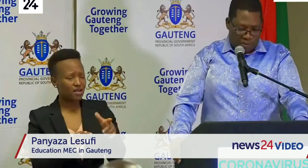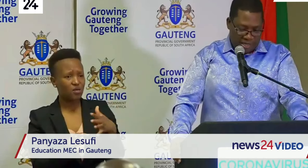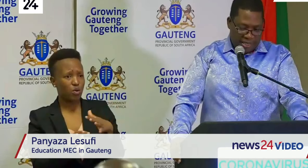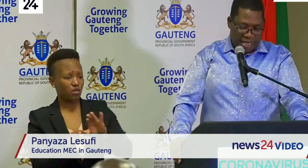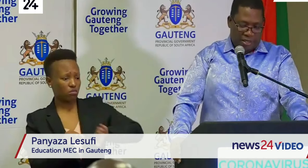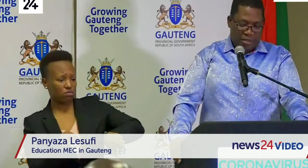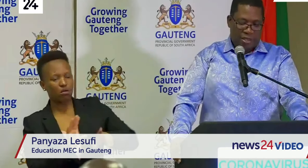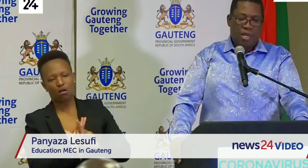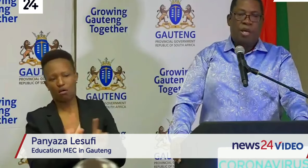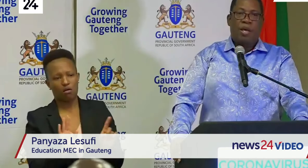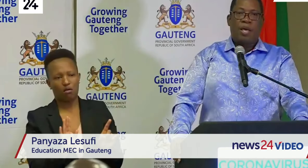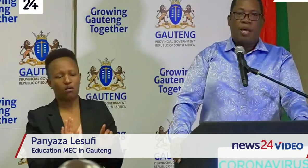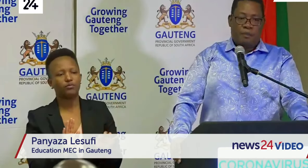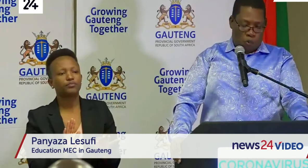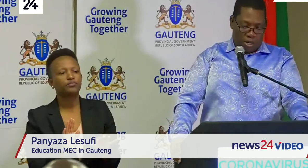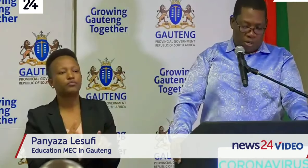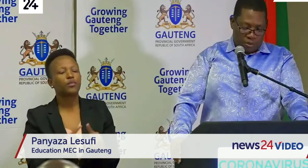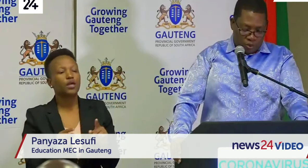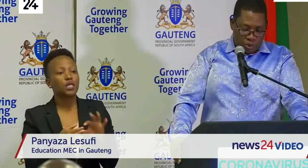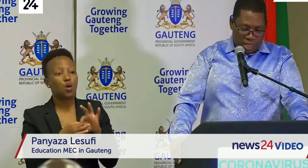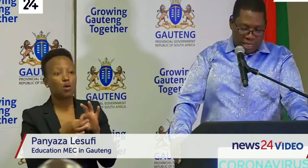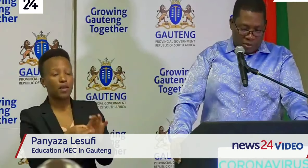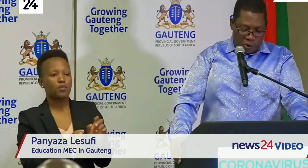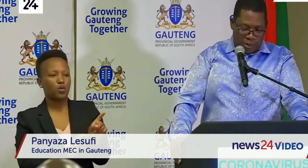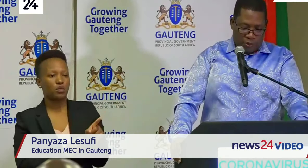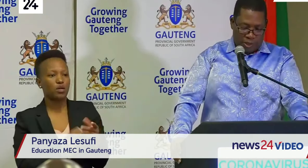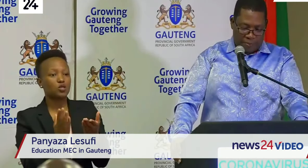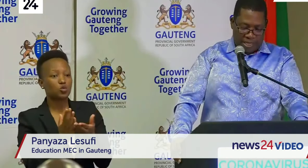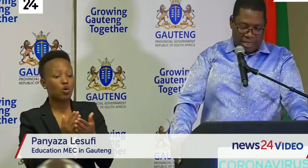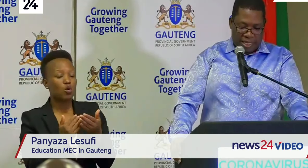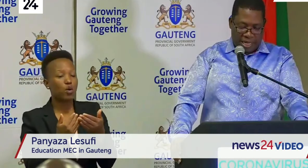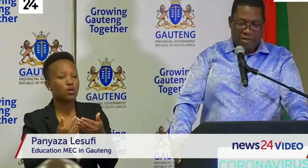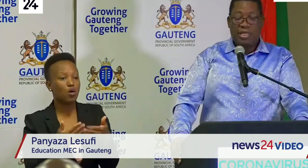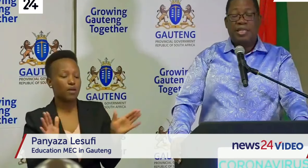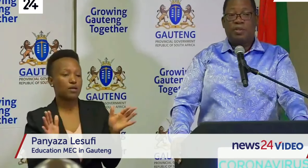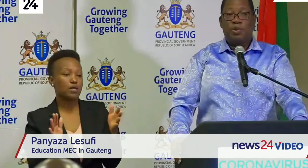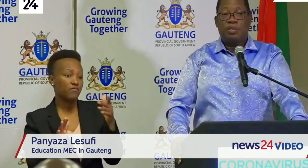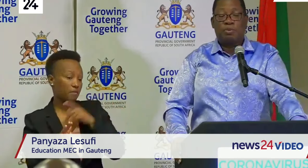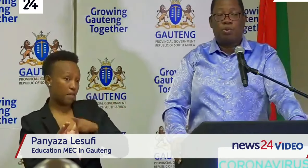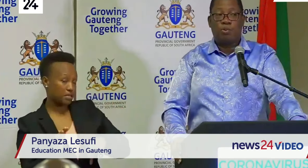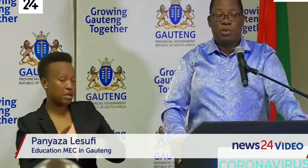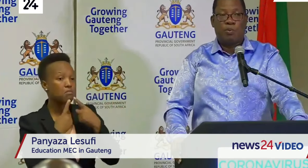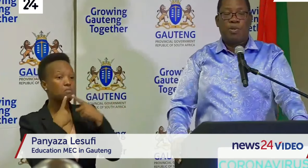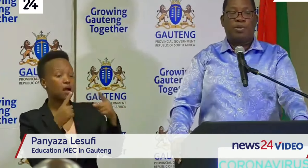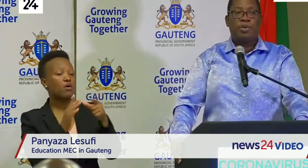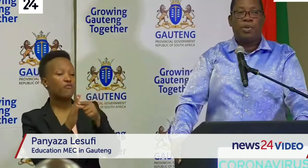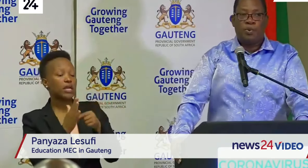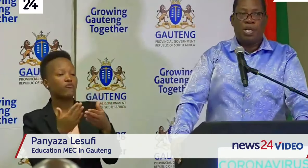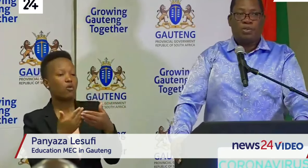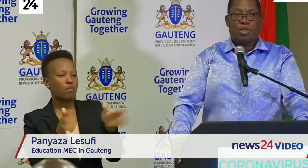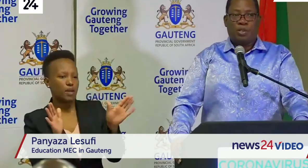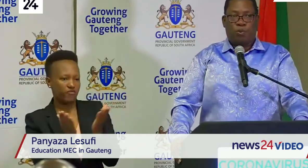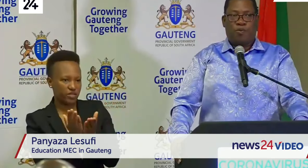commitment is that when the schools are reopened when the president announced the date in which the schools will be reopened